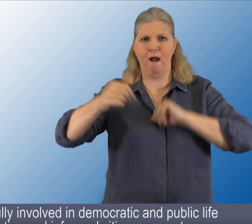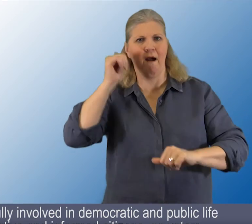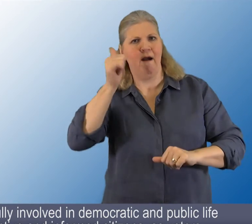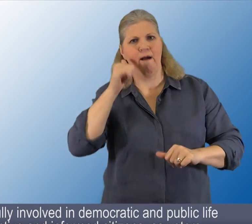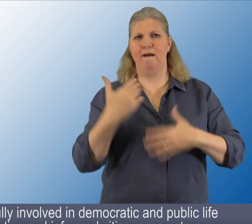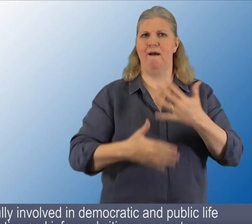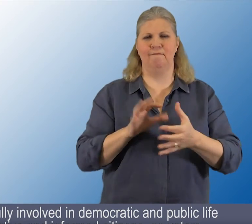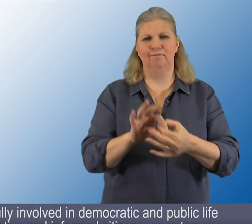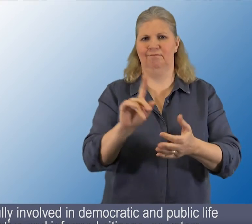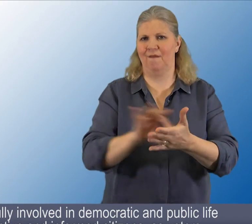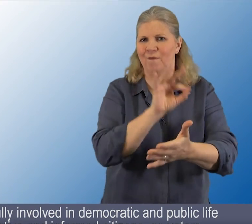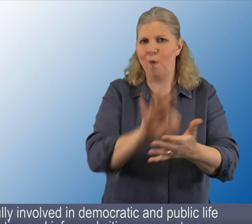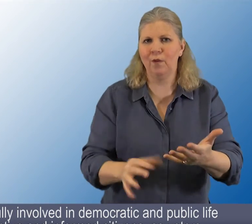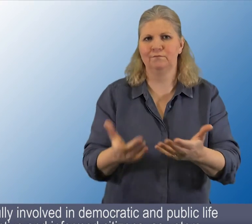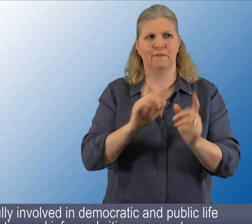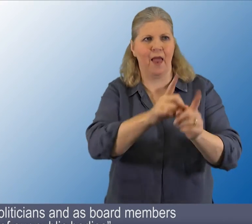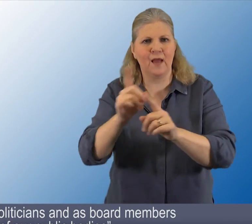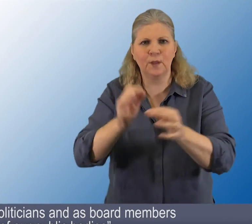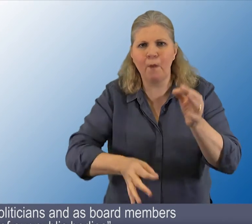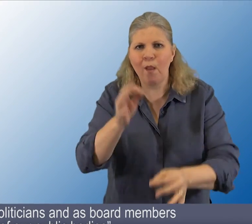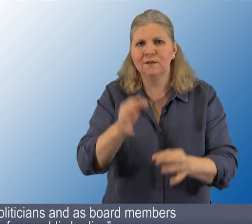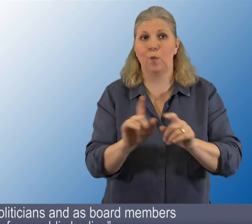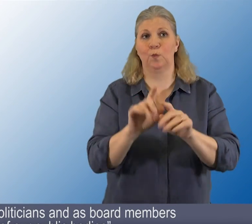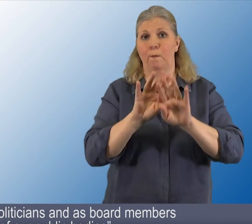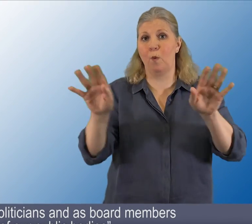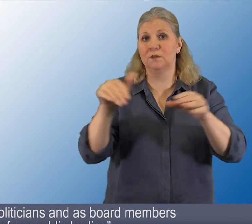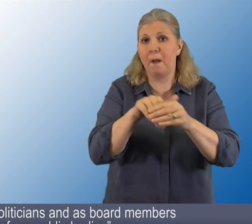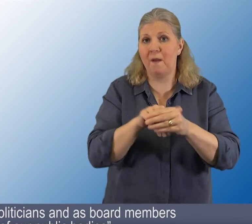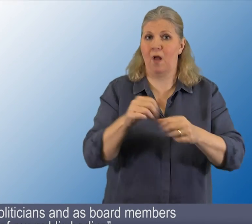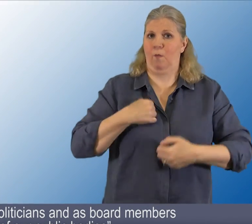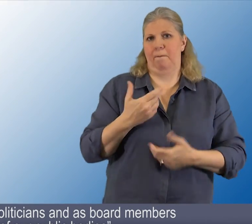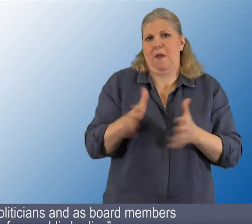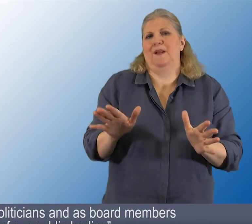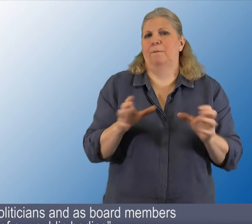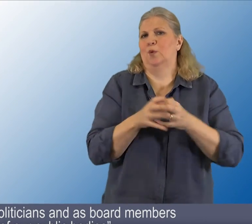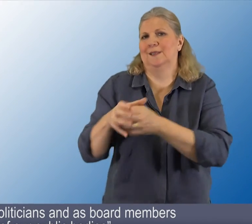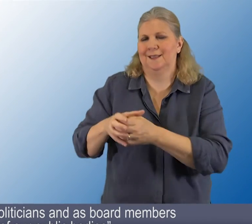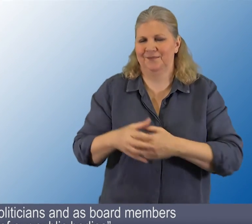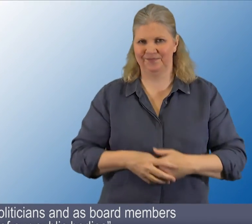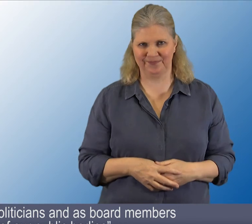informed citizens, as voters, as elected politicians and as board members of our public bodies.